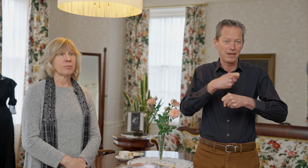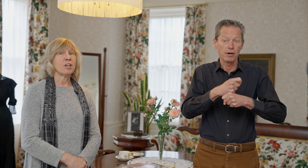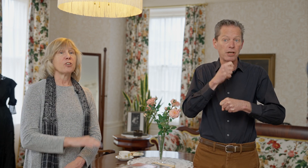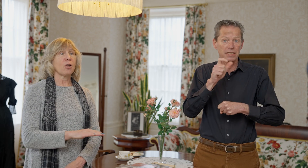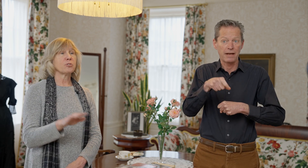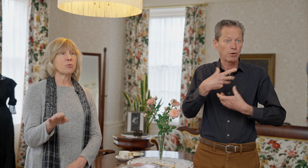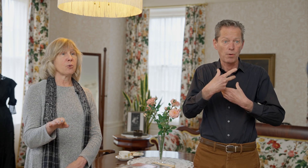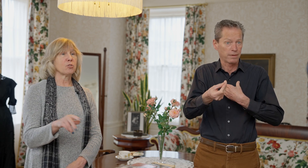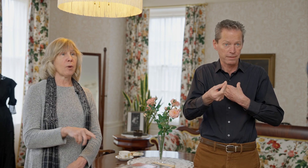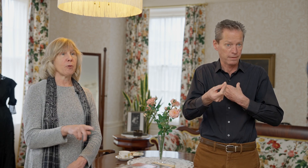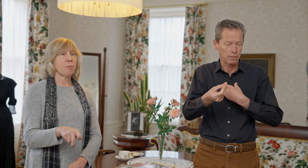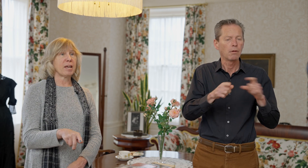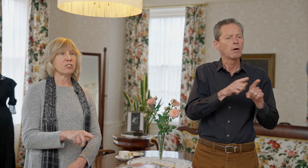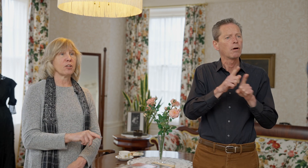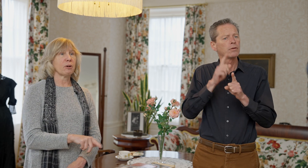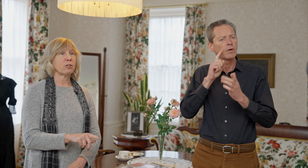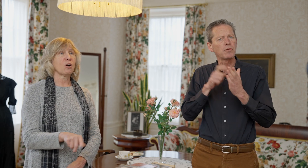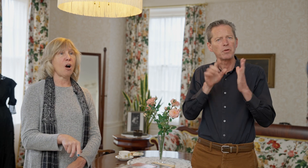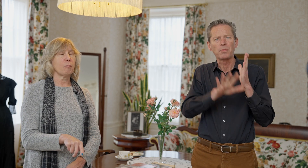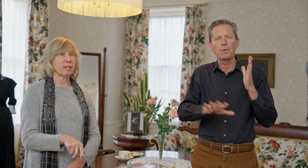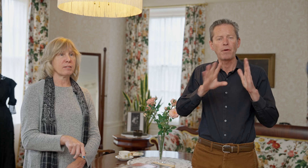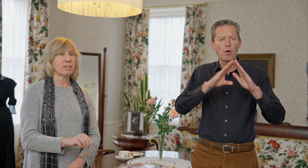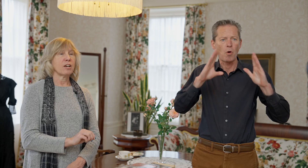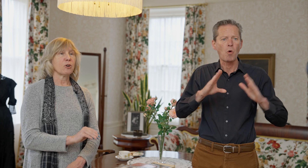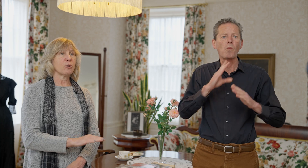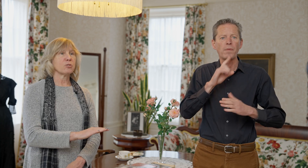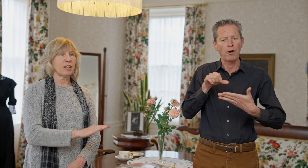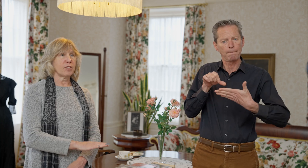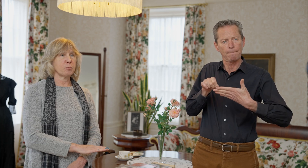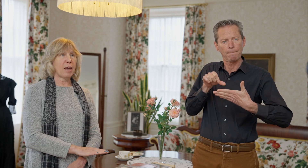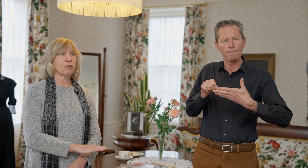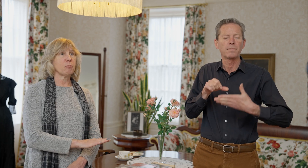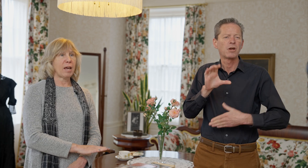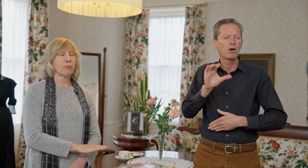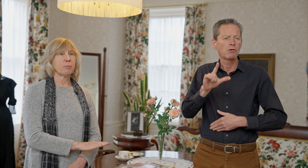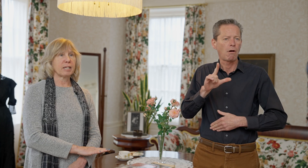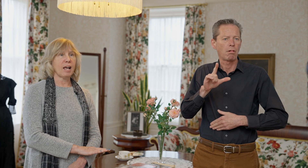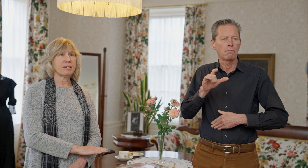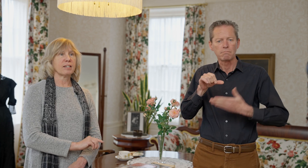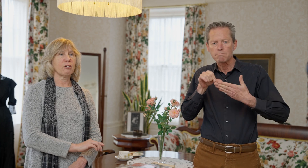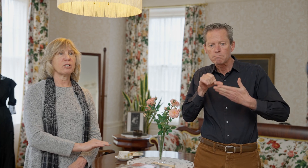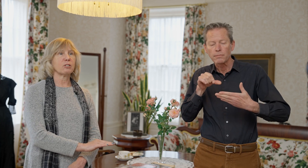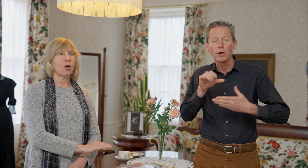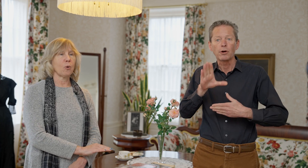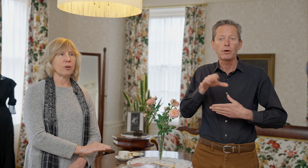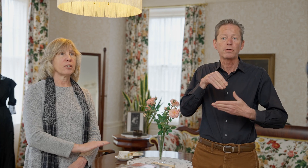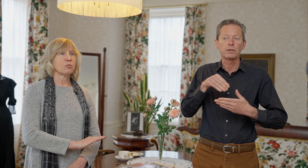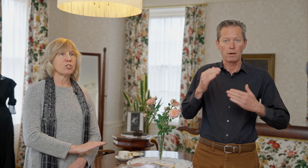You'll also notice throughout the mansion there are little call buttons. Hers in this bedroom, bathroom, and closet are a little lower so she